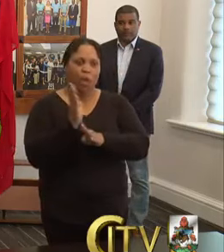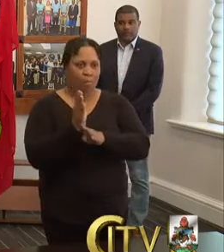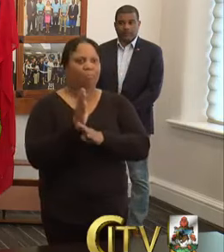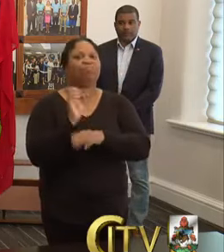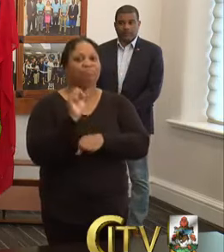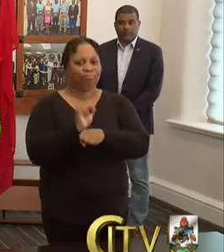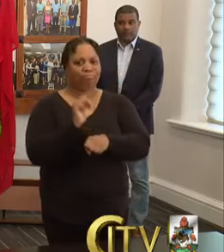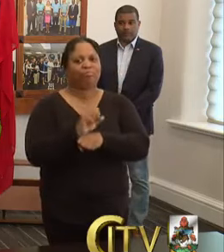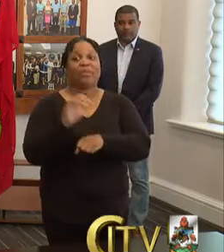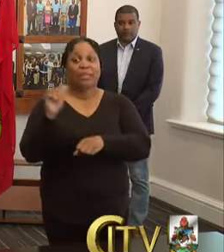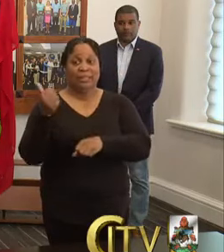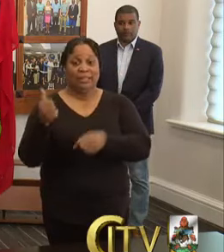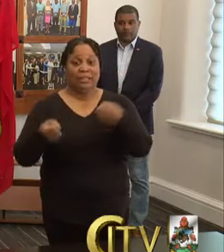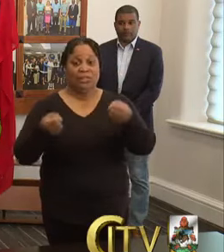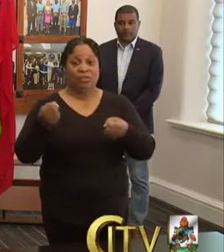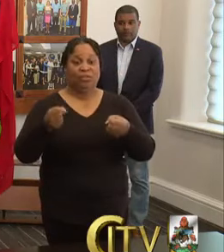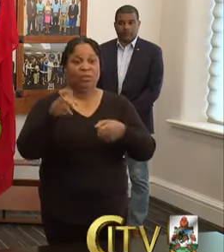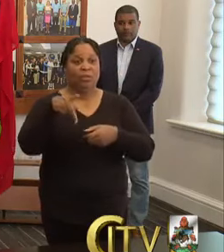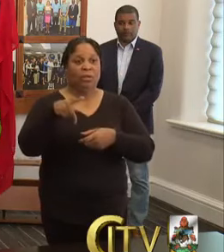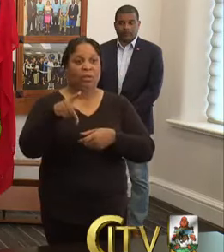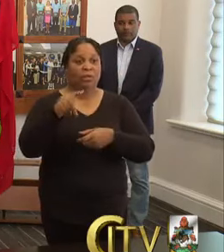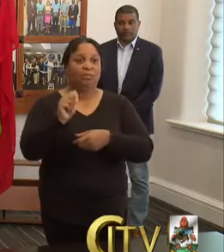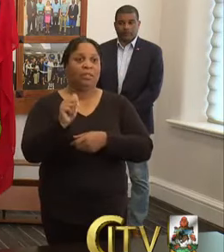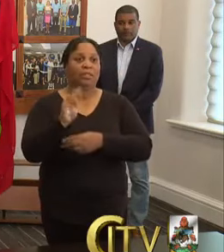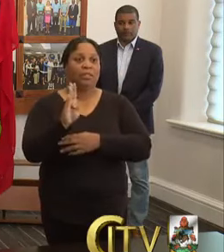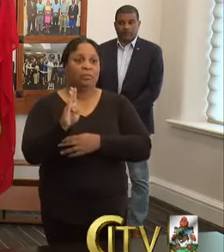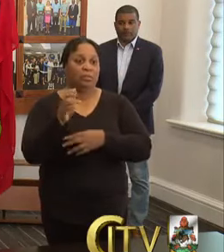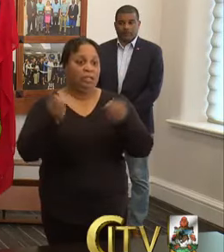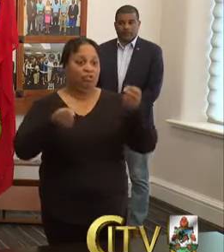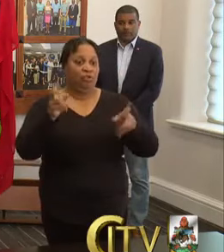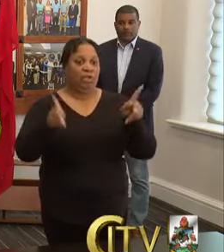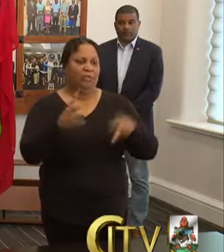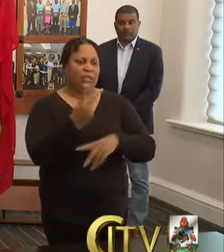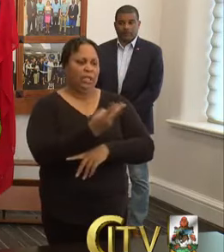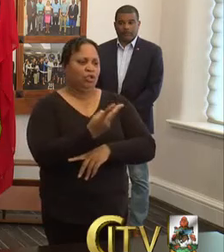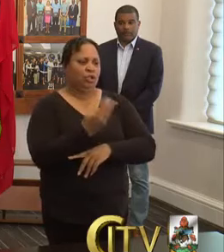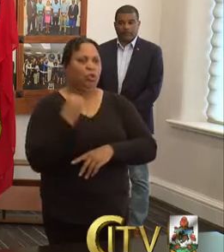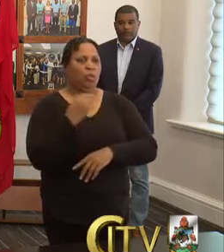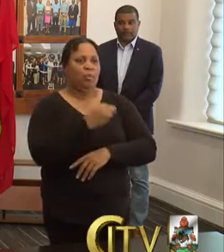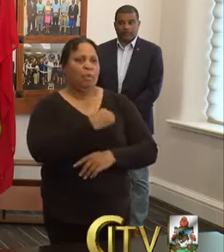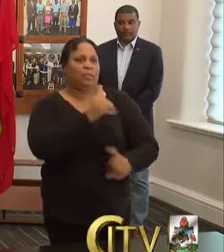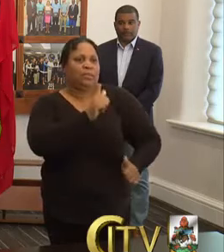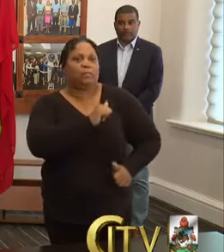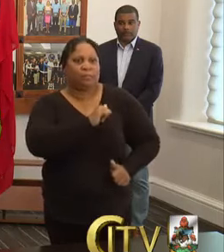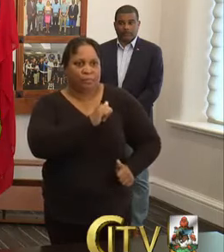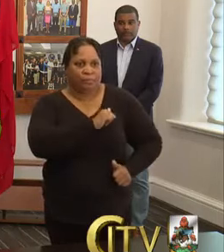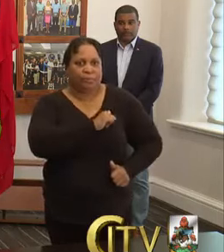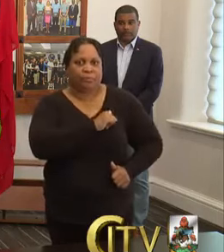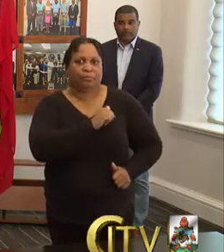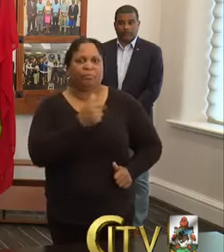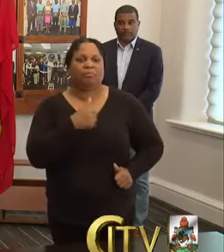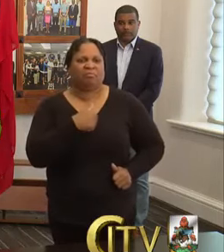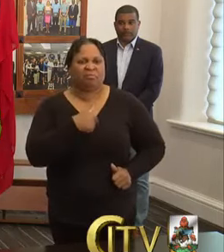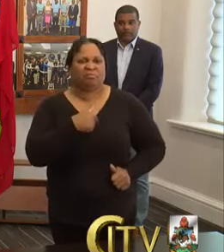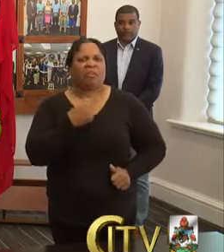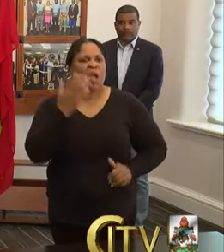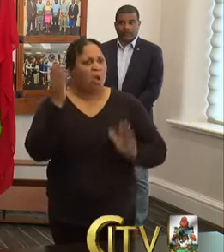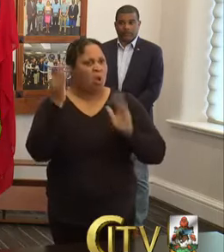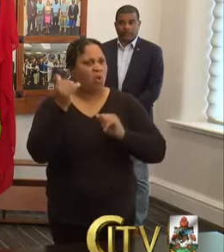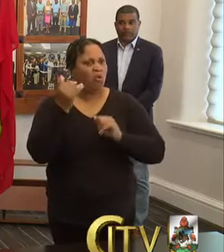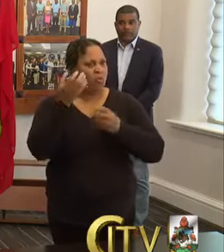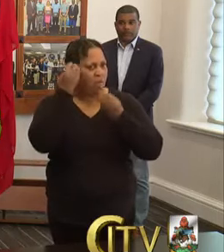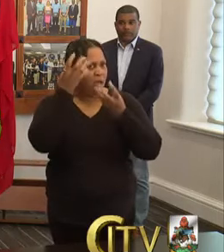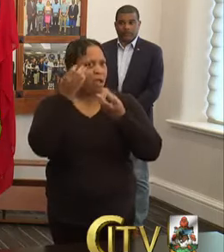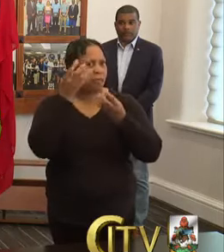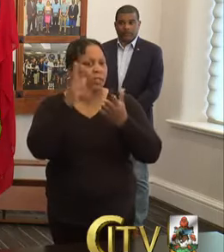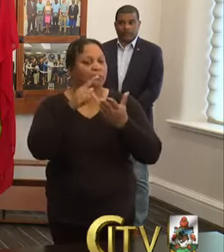I think, which were driven by, uh, PCB drivers and two, which were driven by, uh, members of the Royal Bermuda Regiment. I'll look to get you that update. it's a project